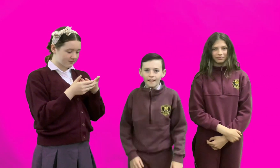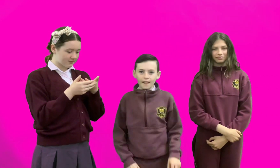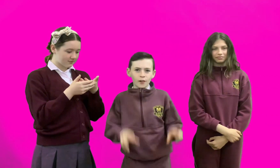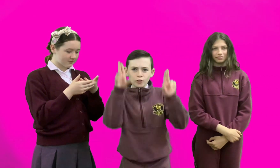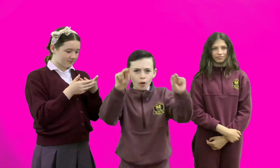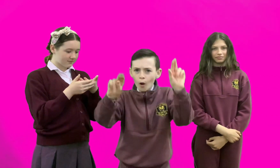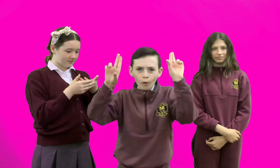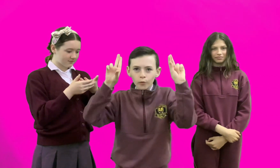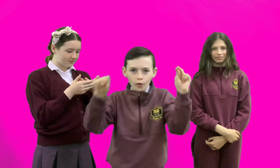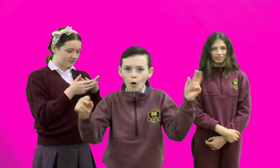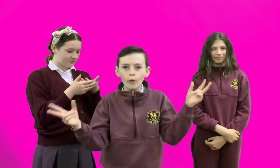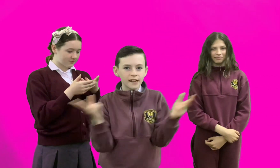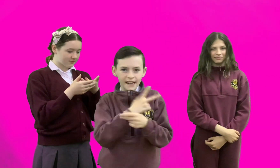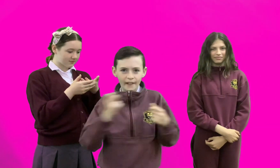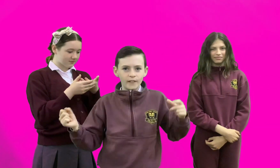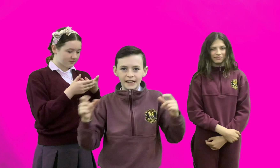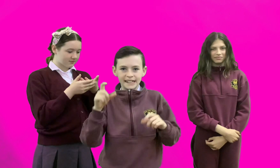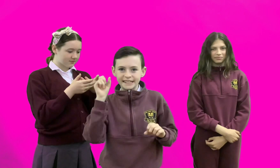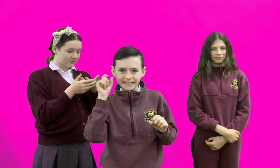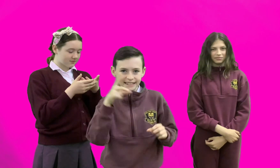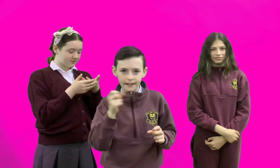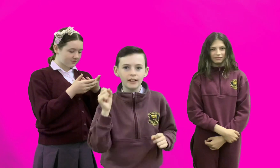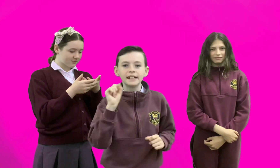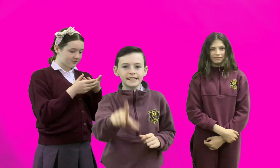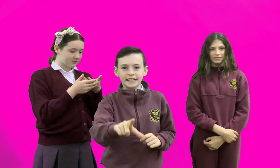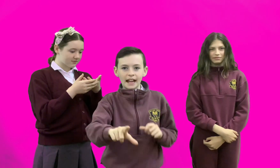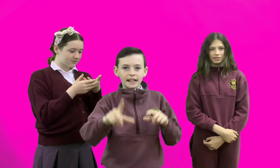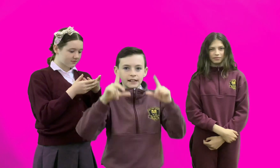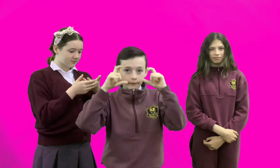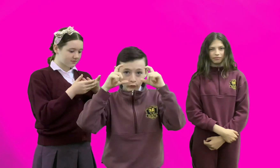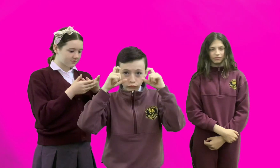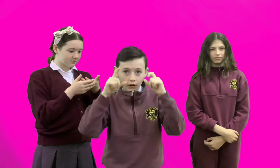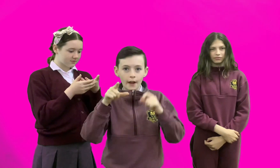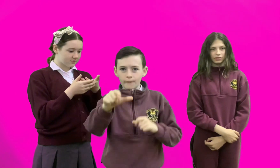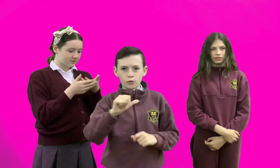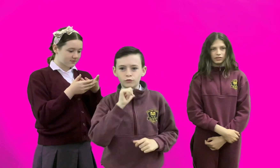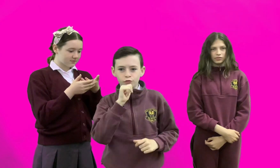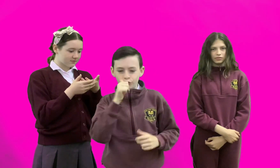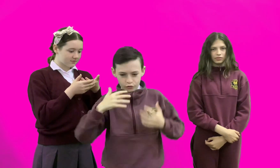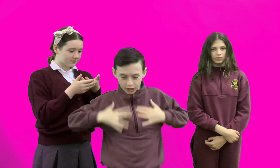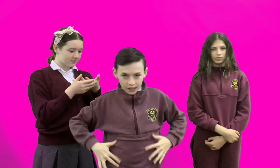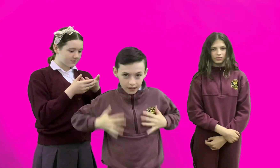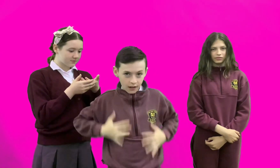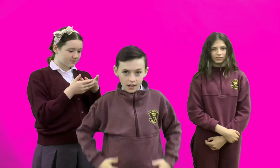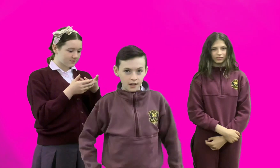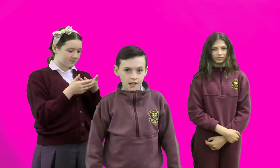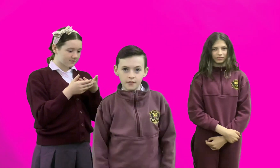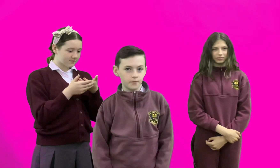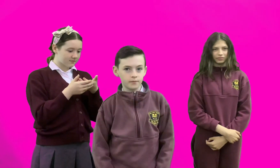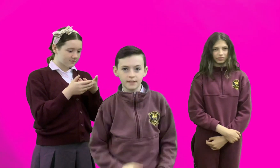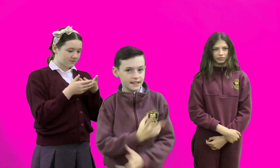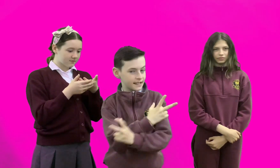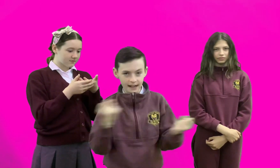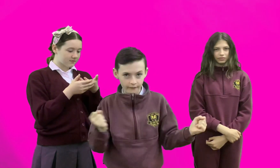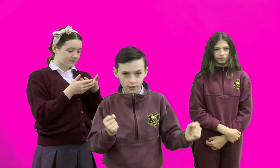No, no, never send a photo with no clothes on. Never.